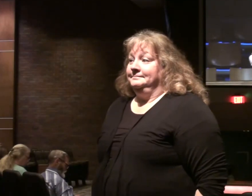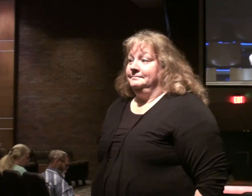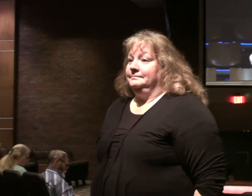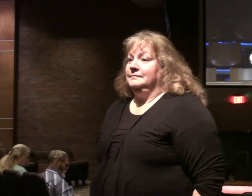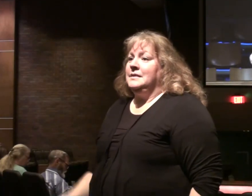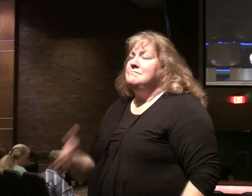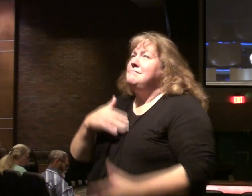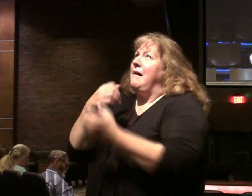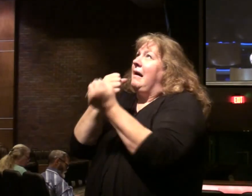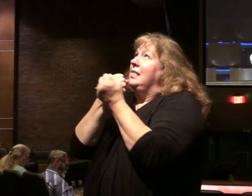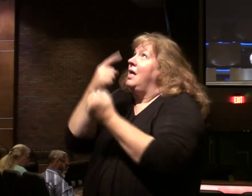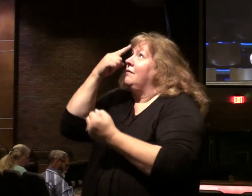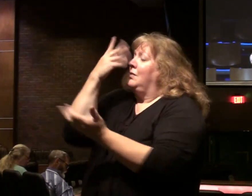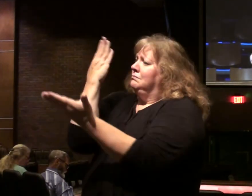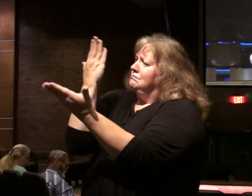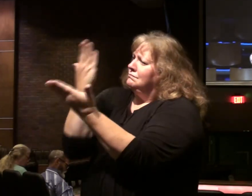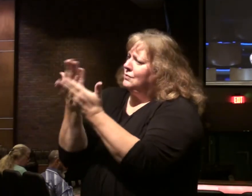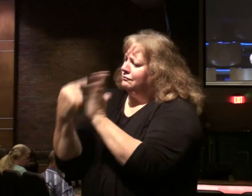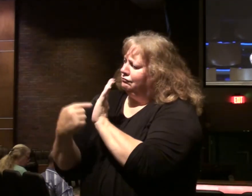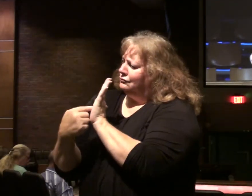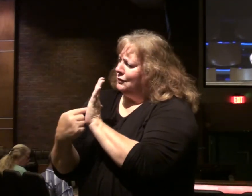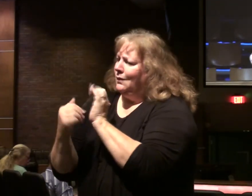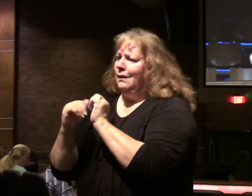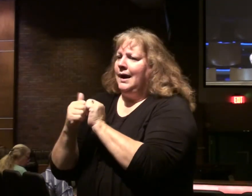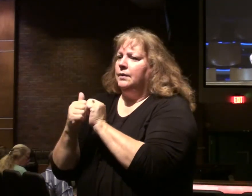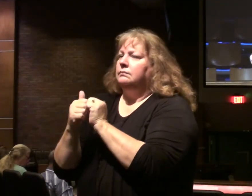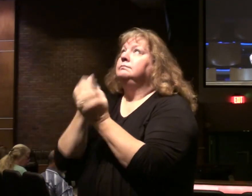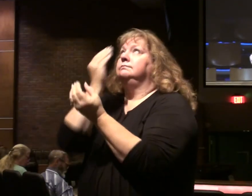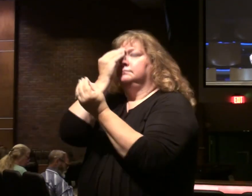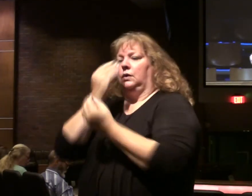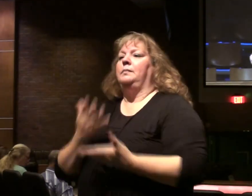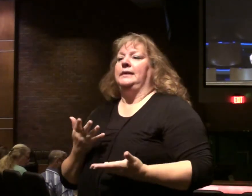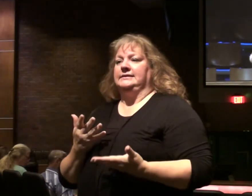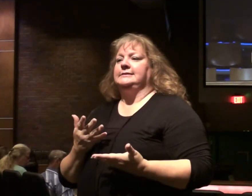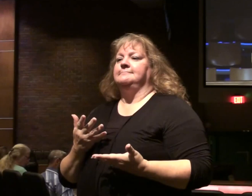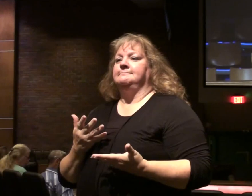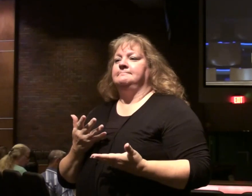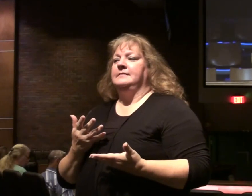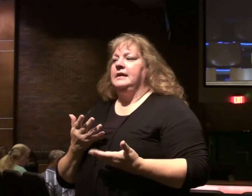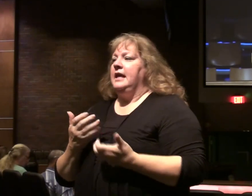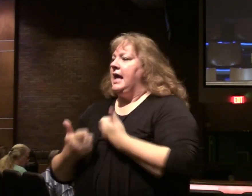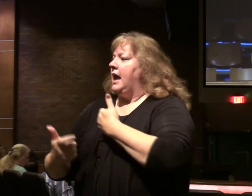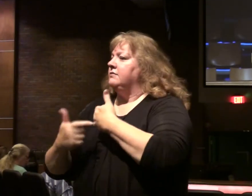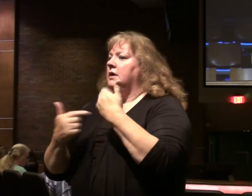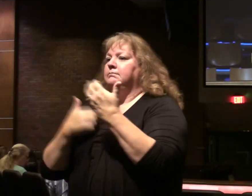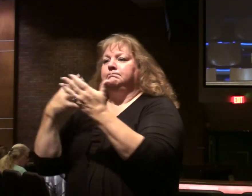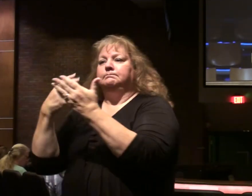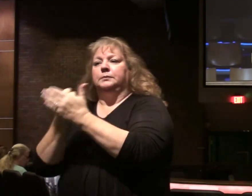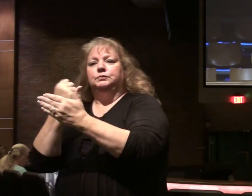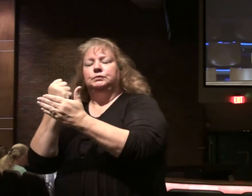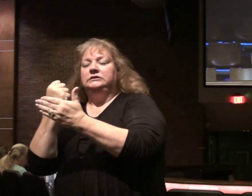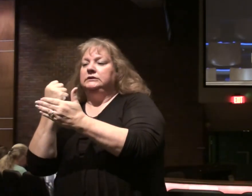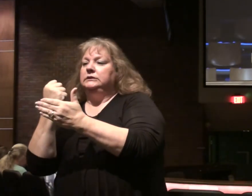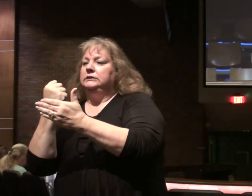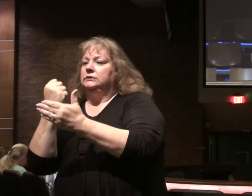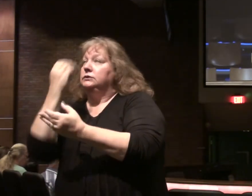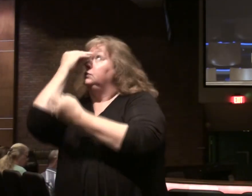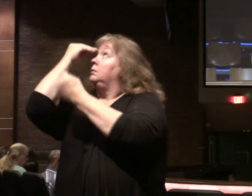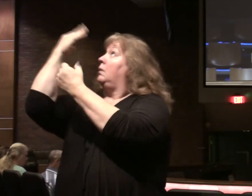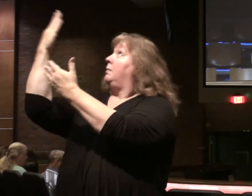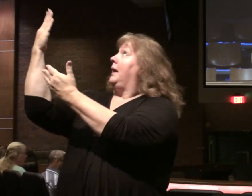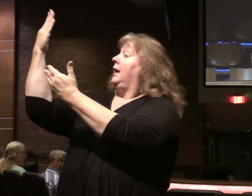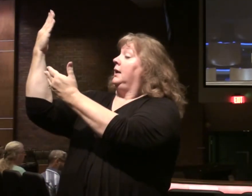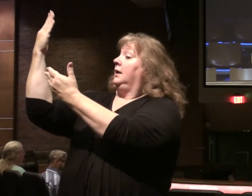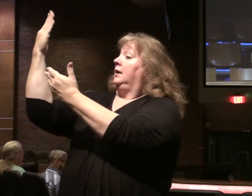Our love for the Lord is proven. It's shown by obedience to Him. Every time we have an opportunity. To obey the